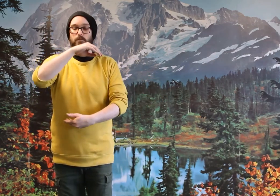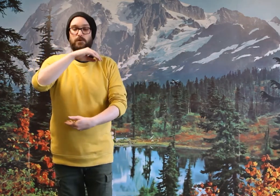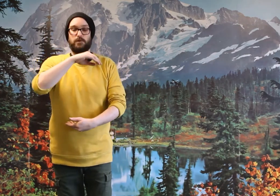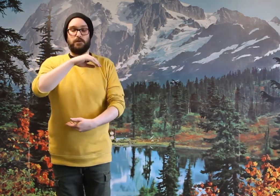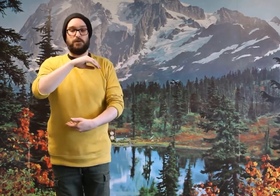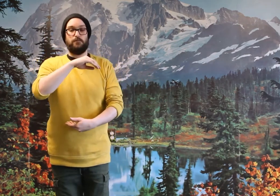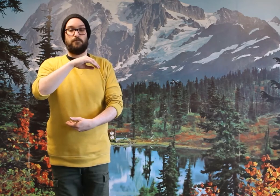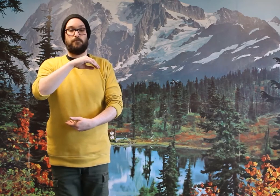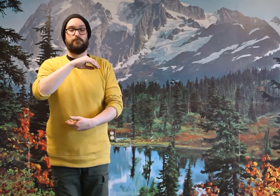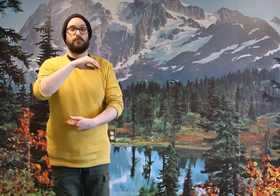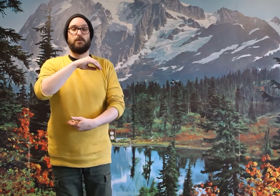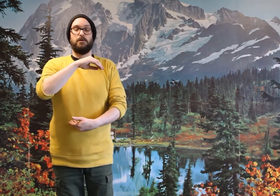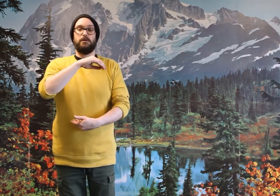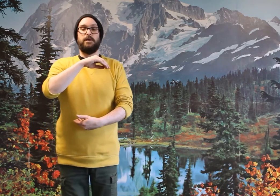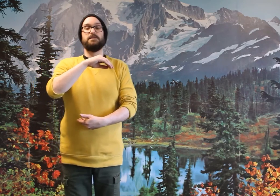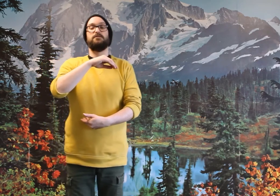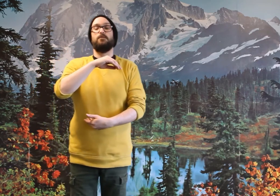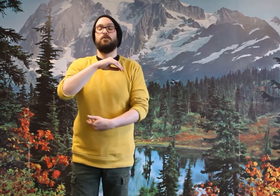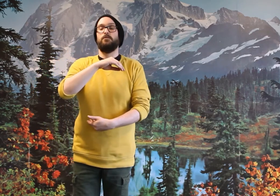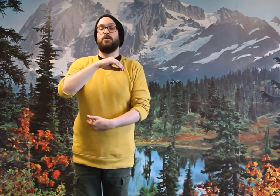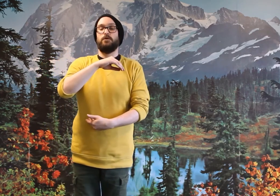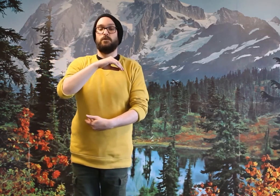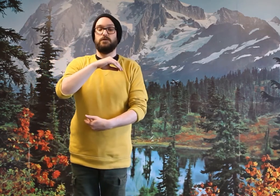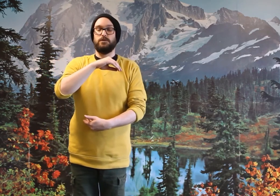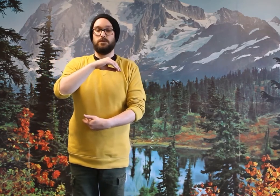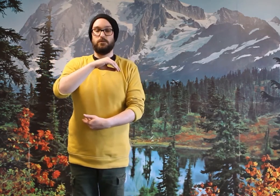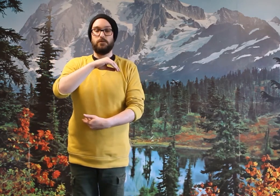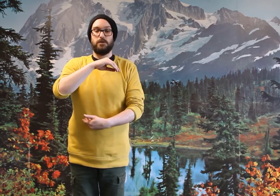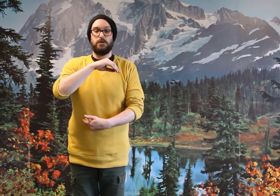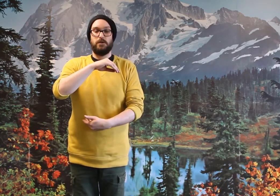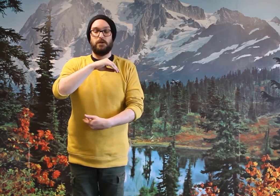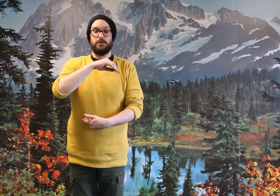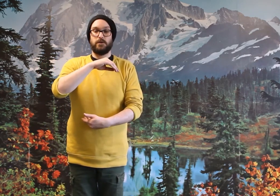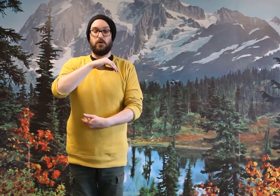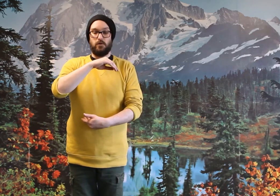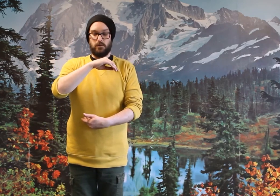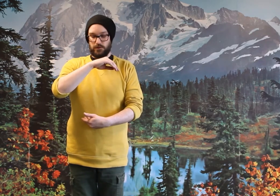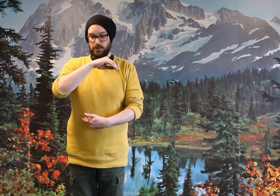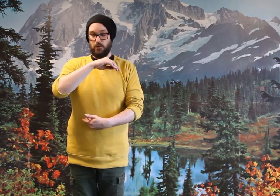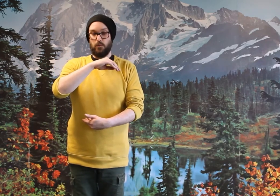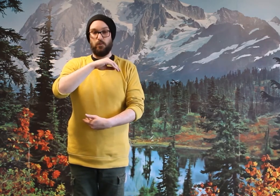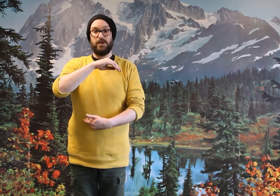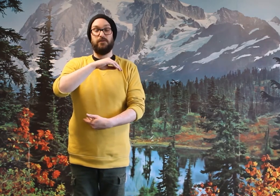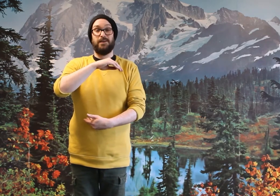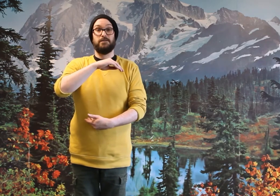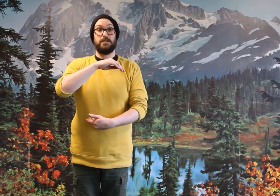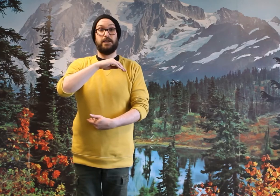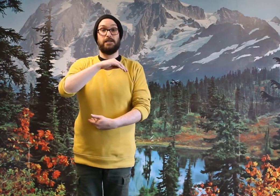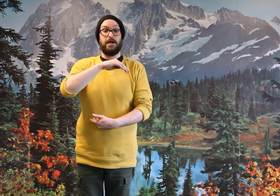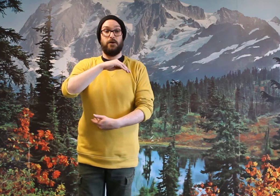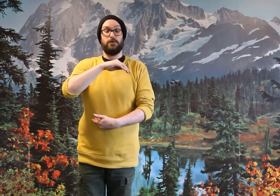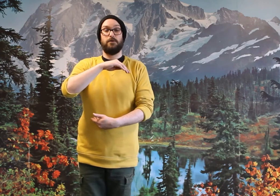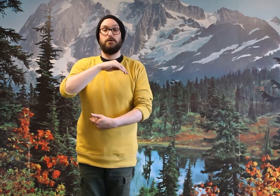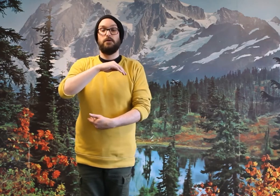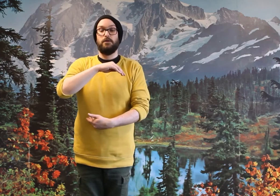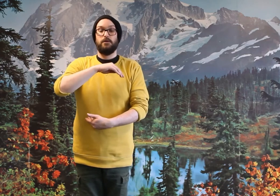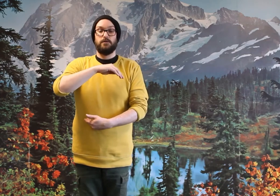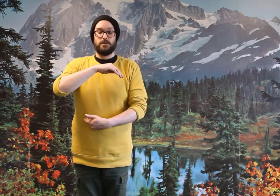Good. Next form we are going to do is called wave hands like cloud. So